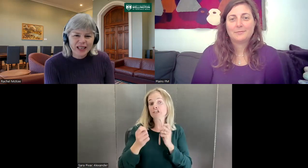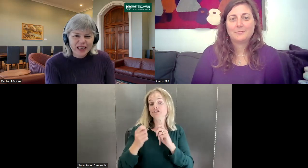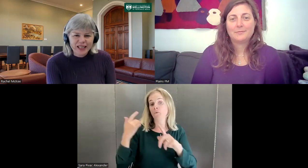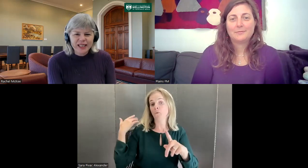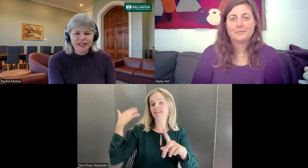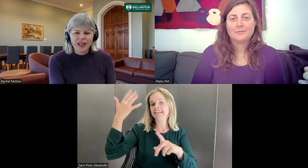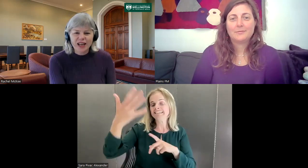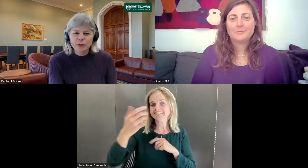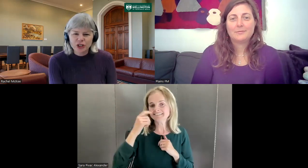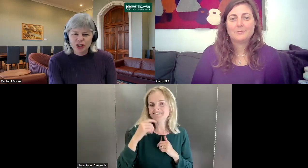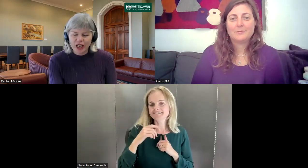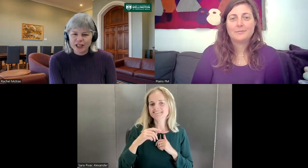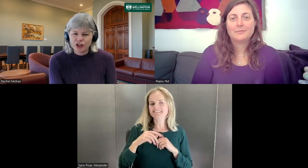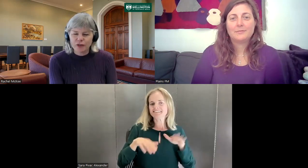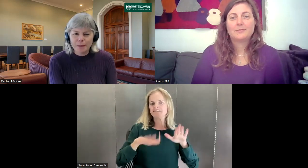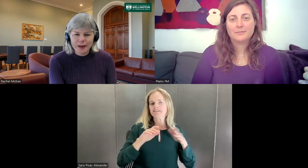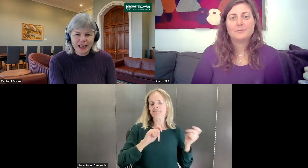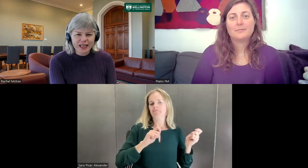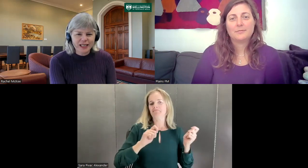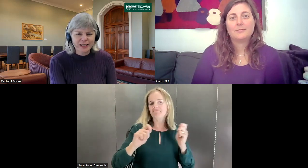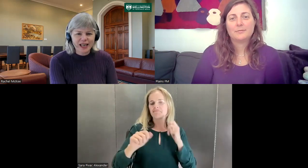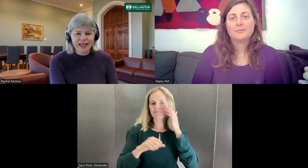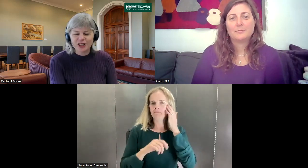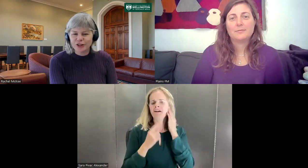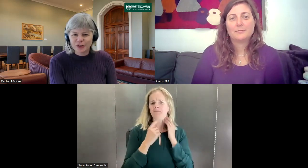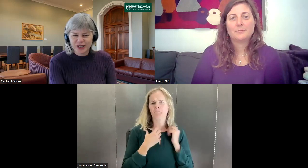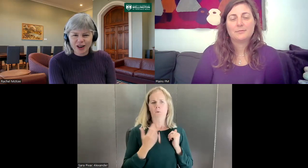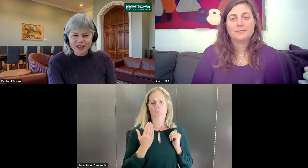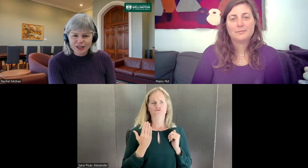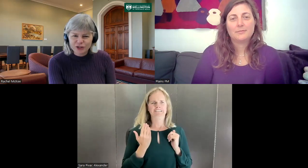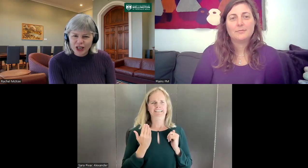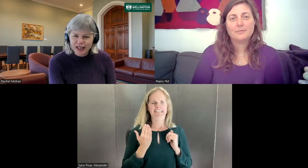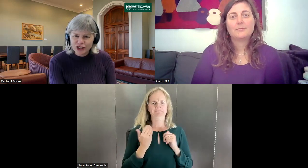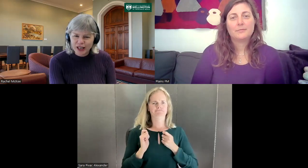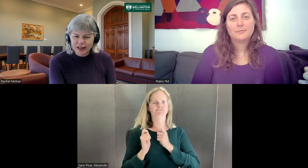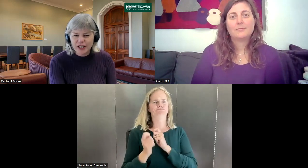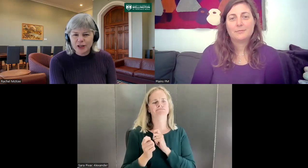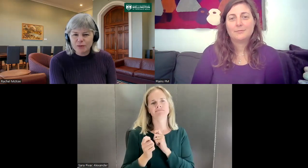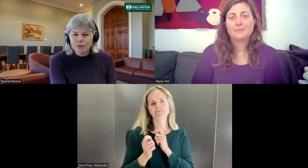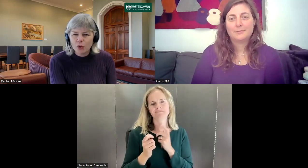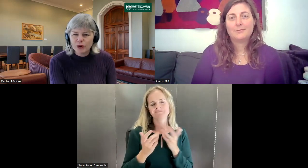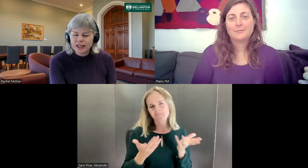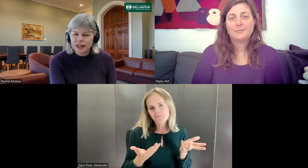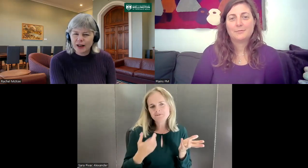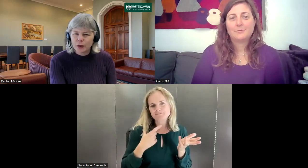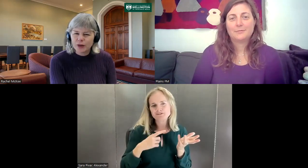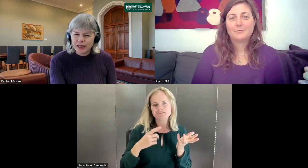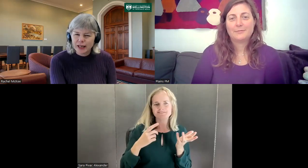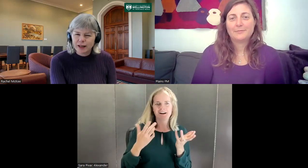Yes, sign language has changed over many years and, you know, styles have changed. And more recently, I think we're seeing a